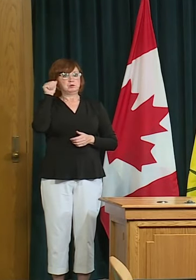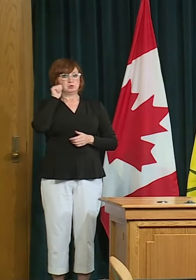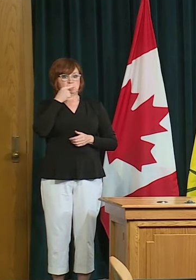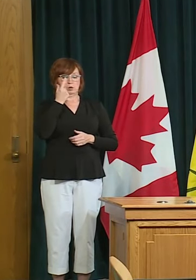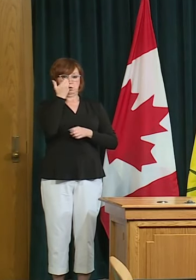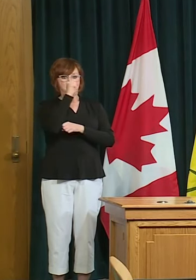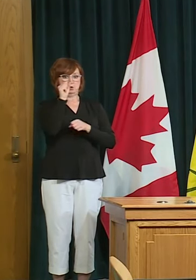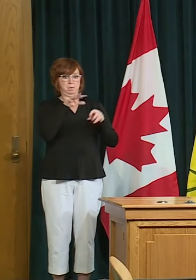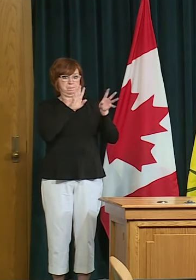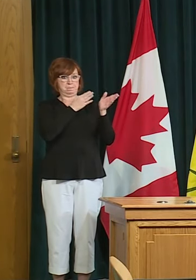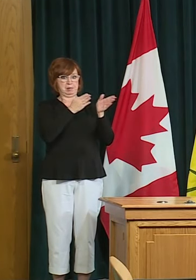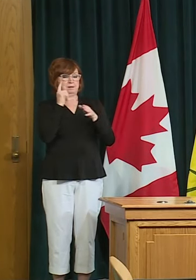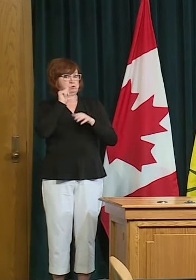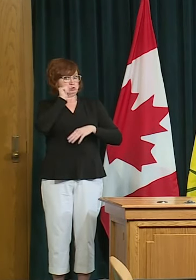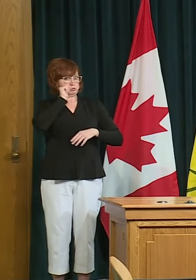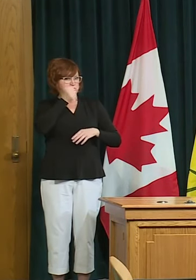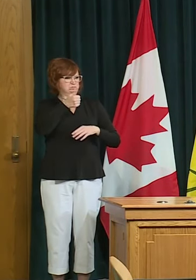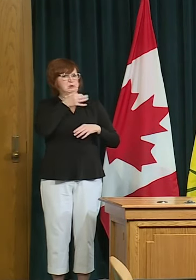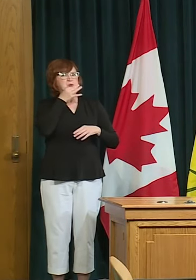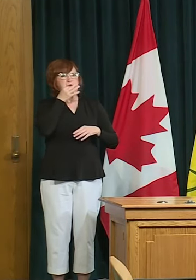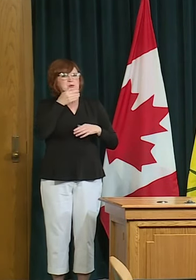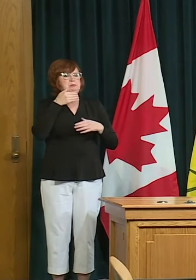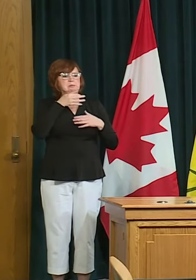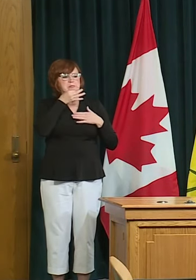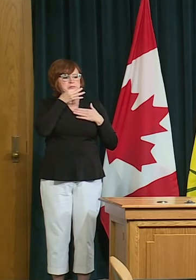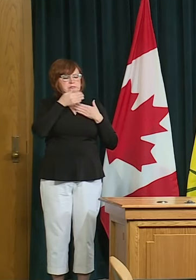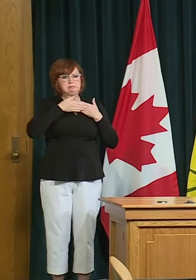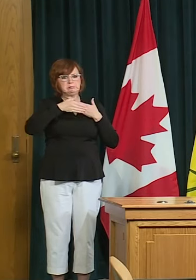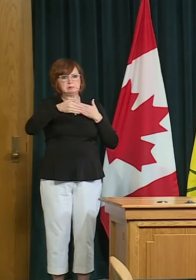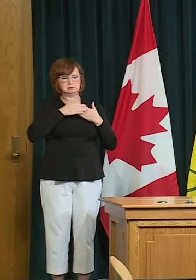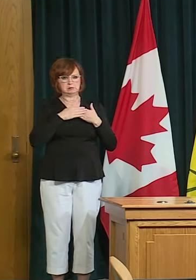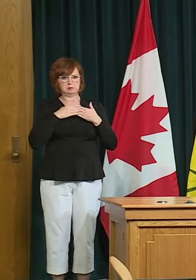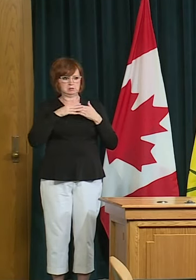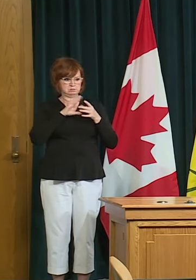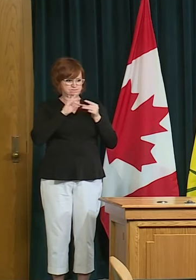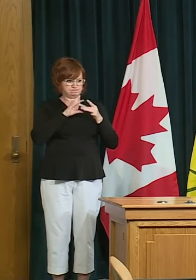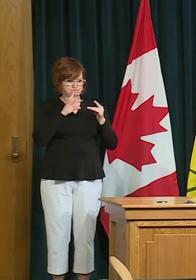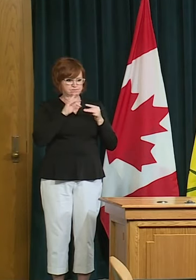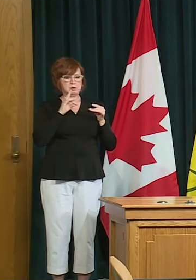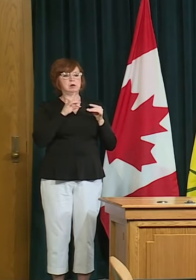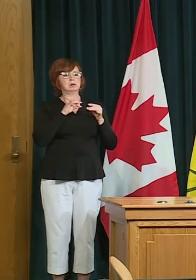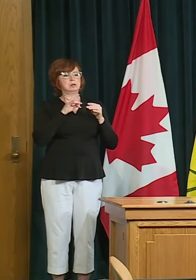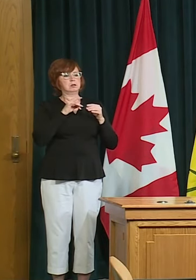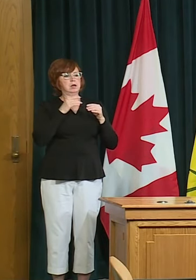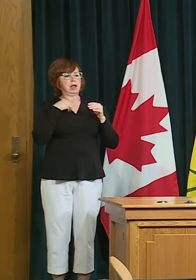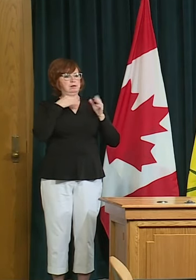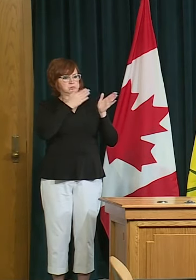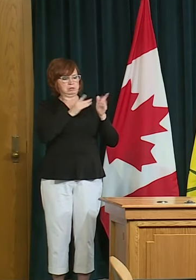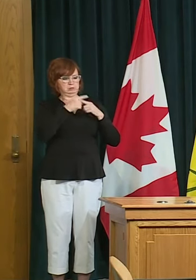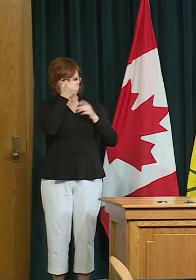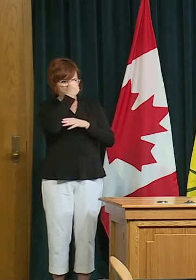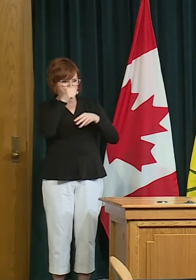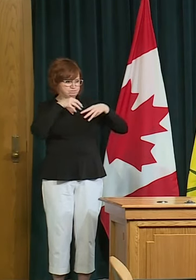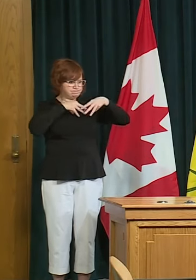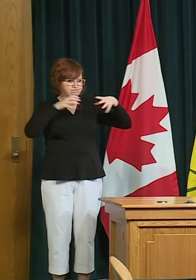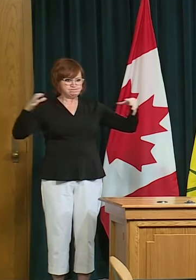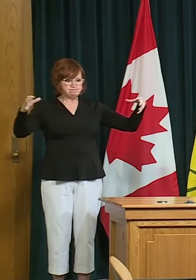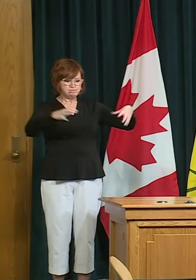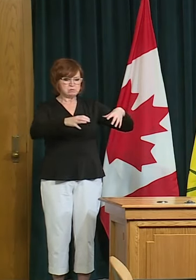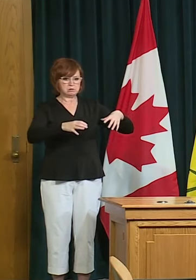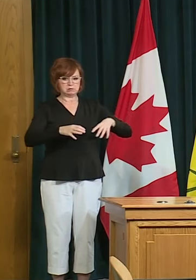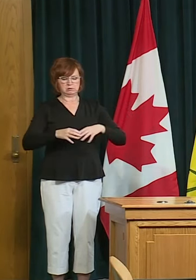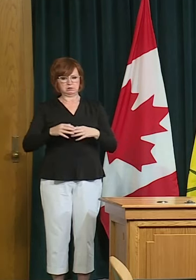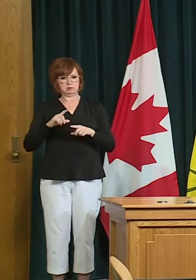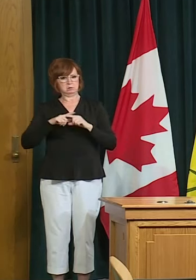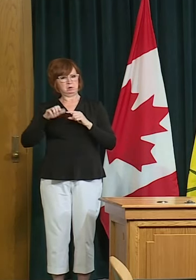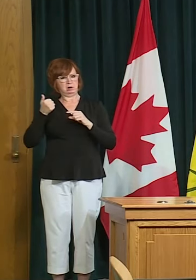may have sent the message a message discouraging people from attending those protests um are you advising that people in this province not